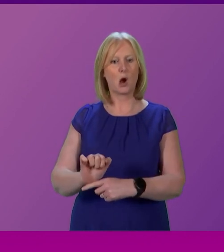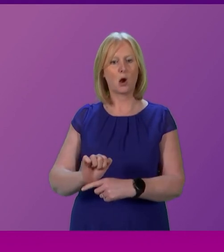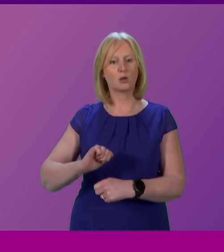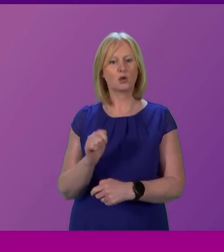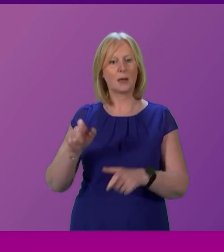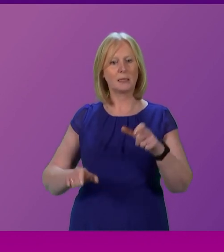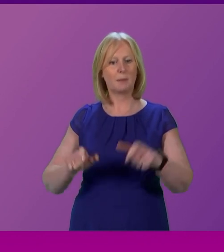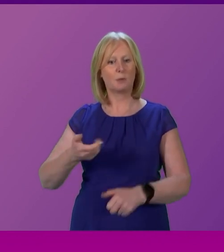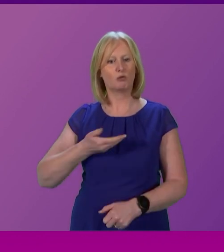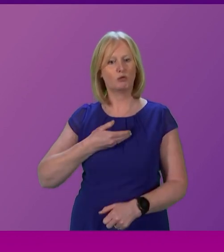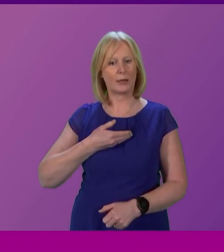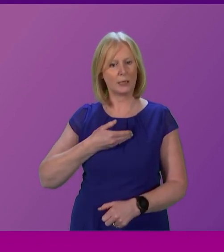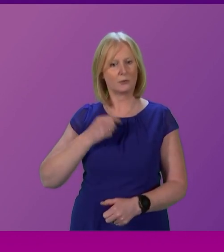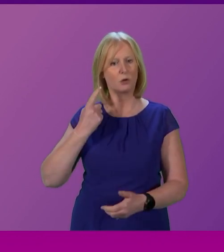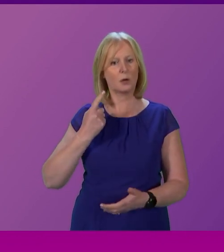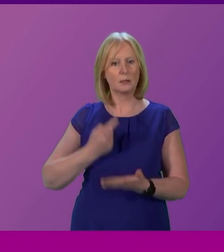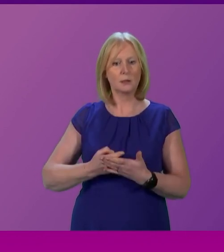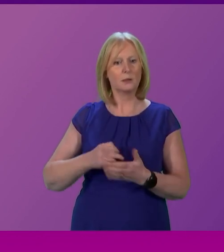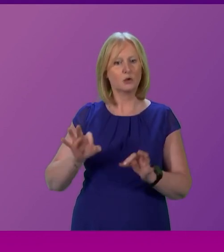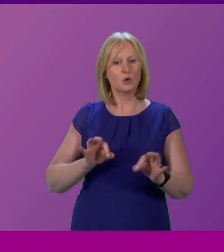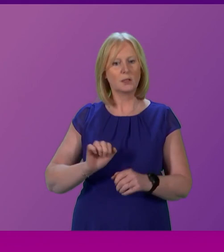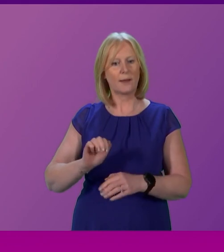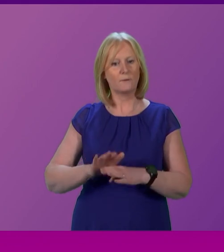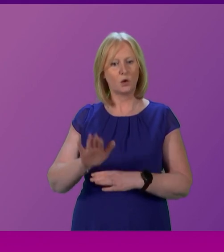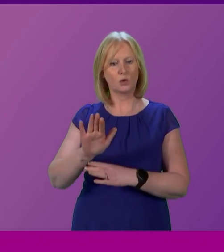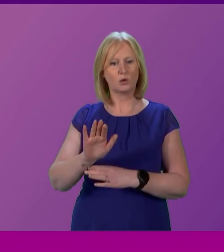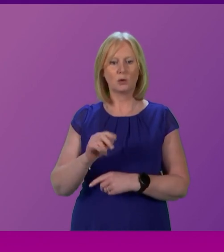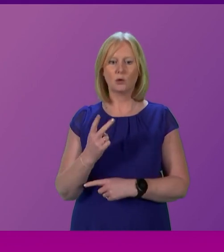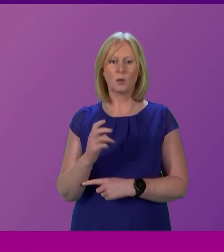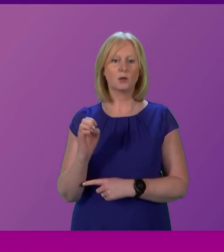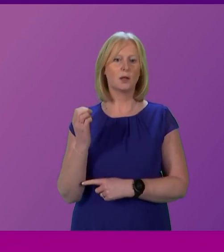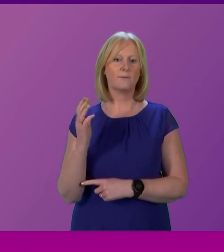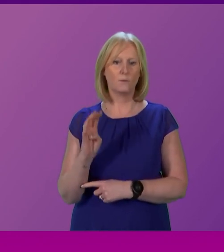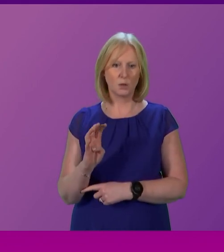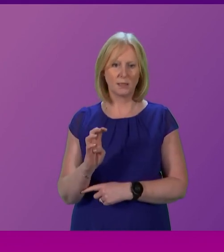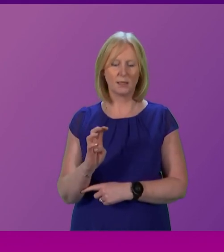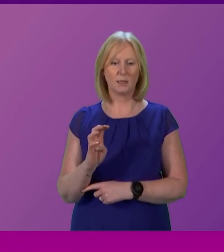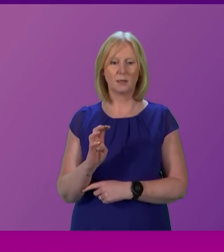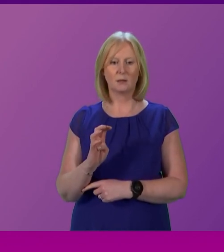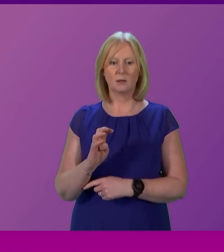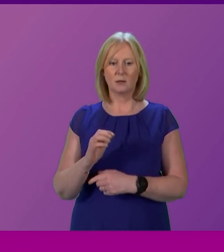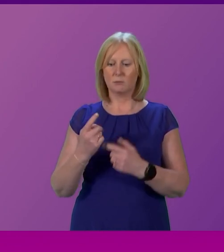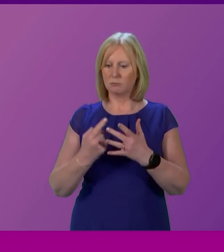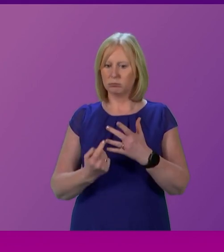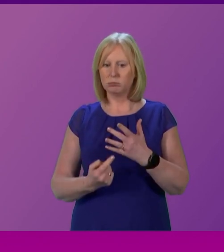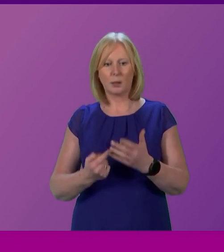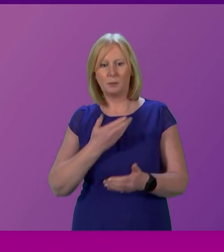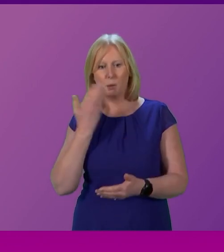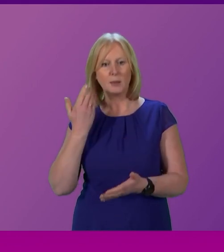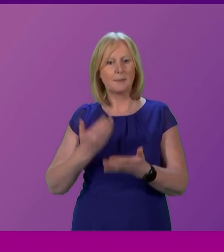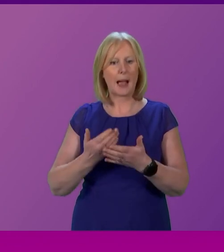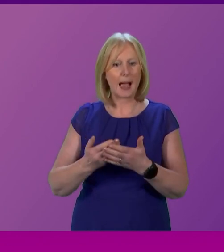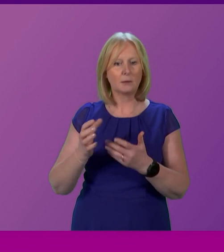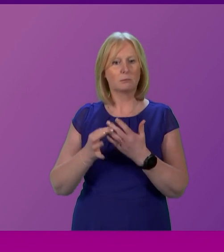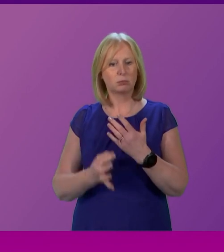democratically their future. The current examples, the vote in 2014, was once in a generation, there is no demand, and the